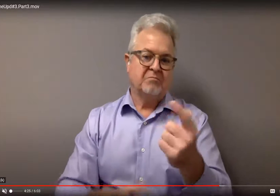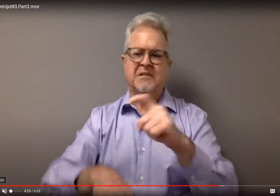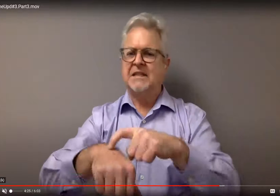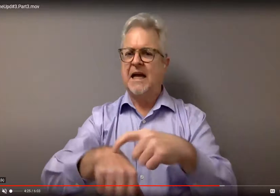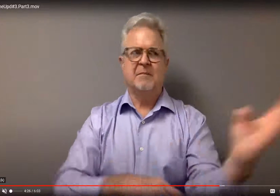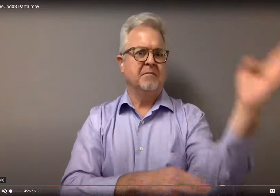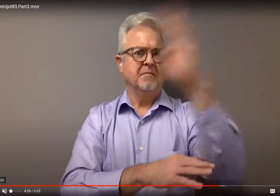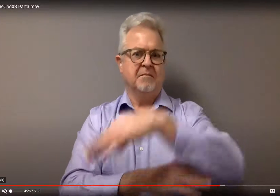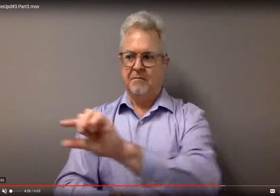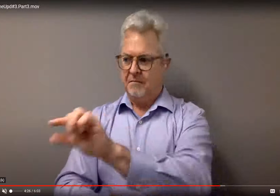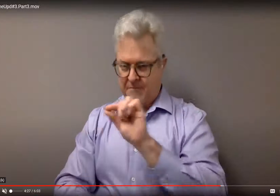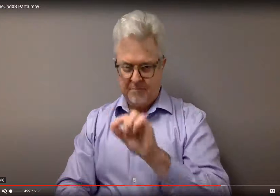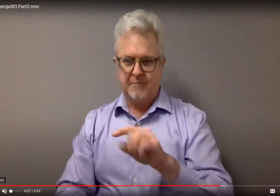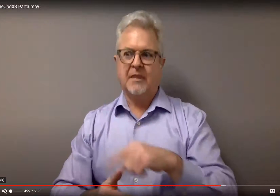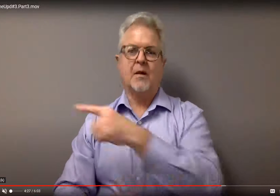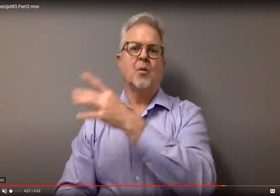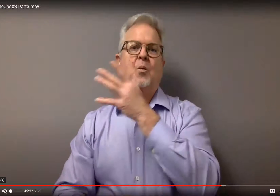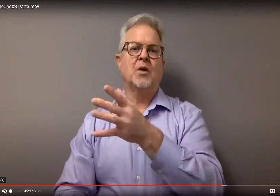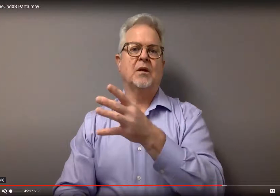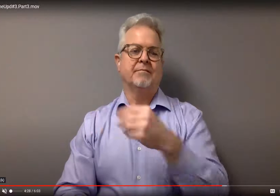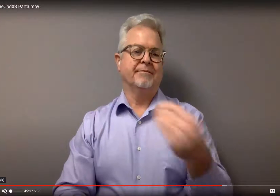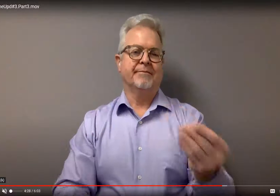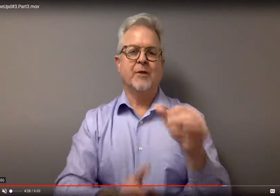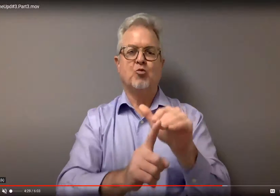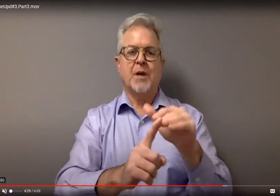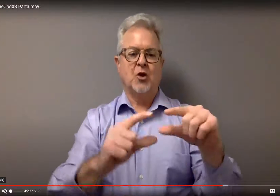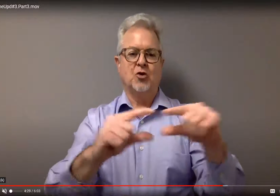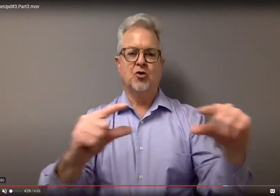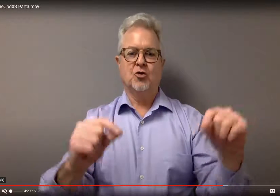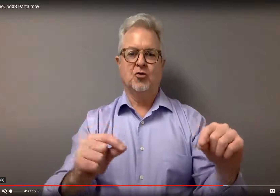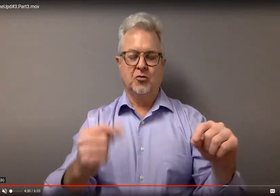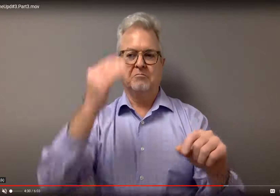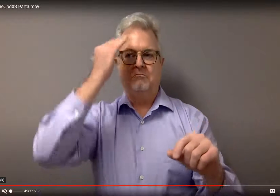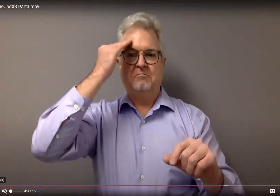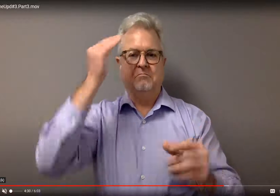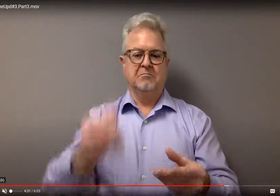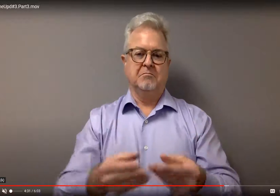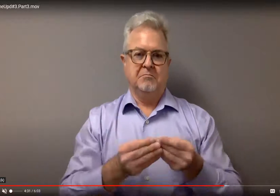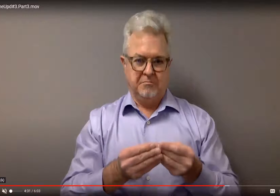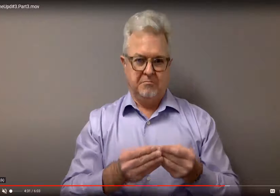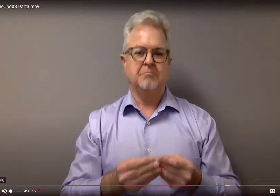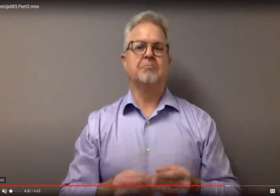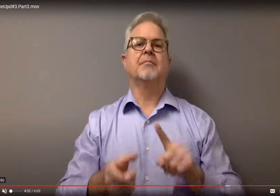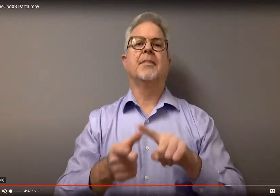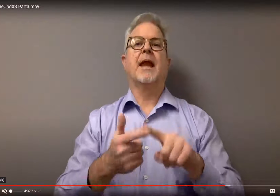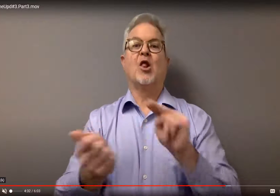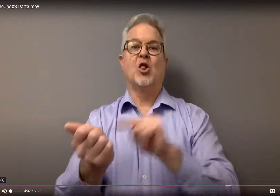You can pick on the 20th or the 21st, whatever dates are available in a time. They will give you a reminder card to take with you,